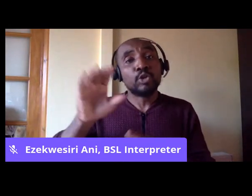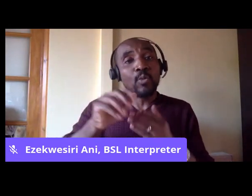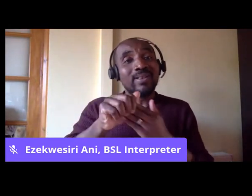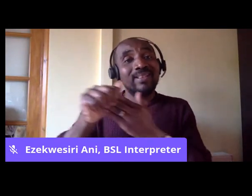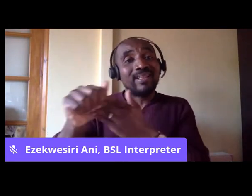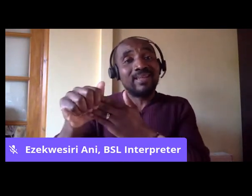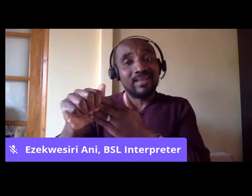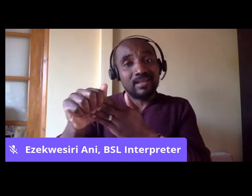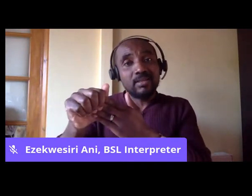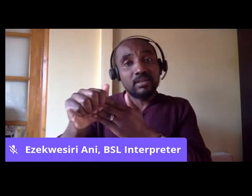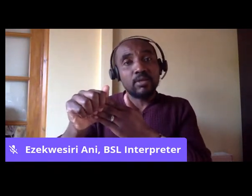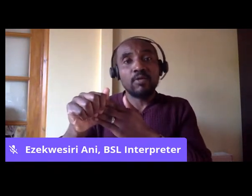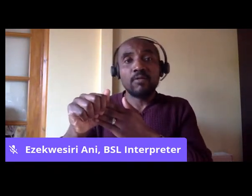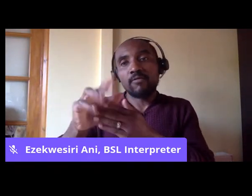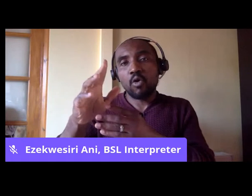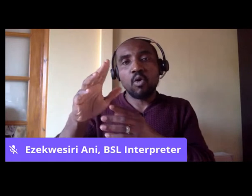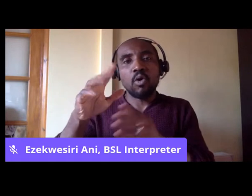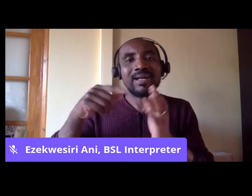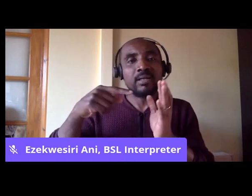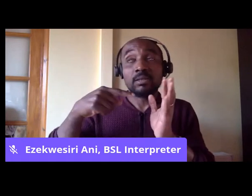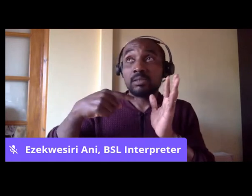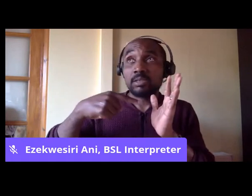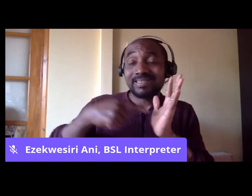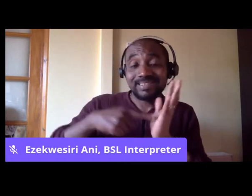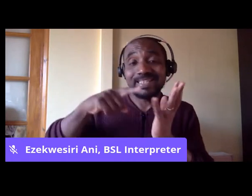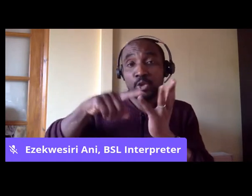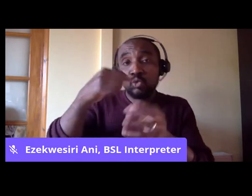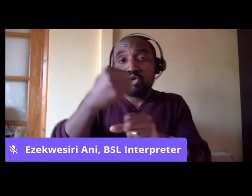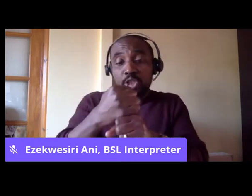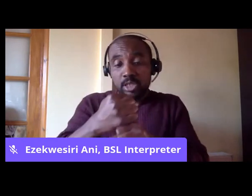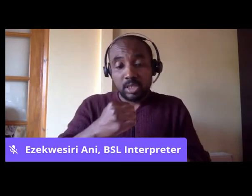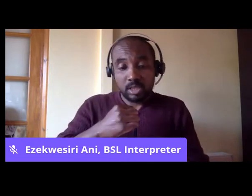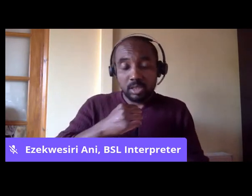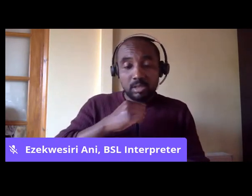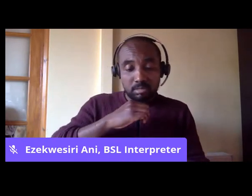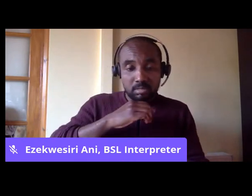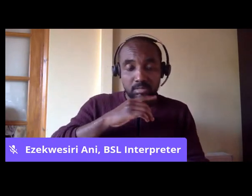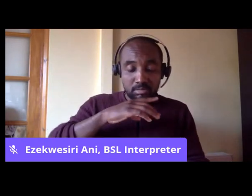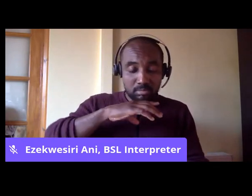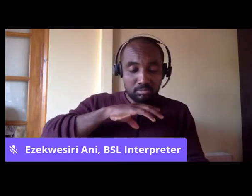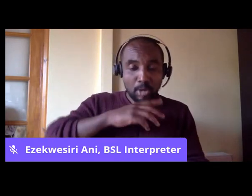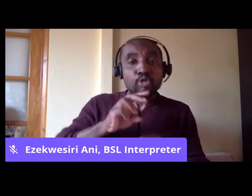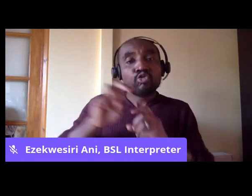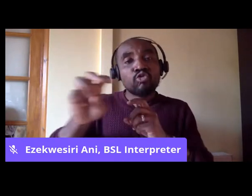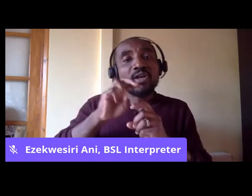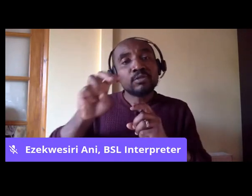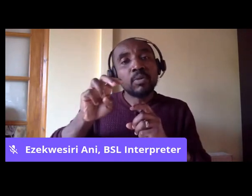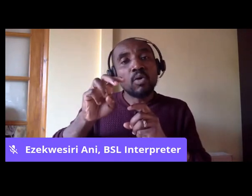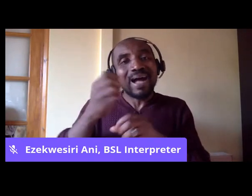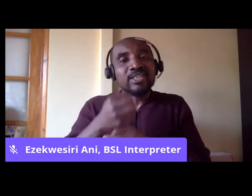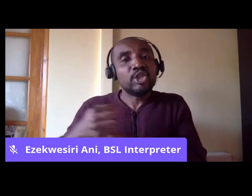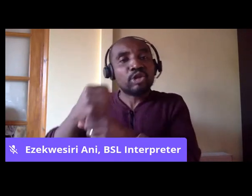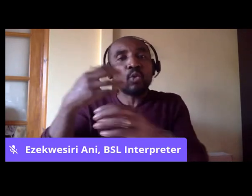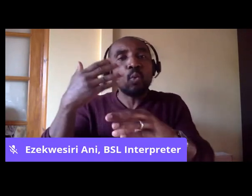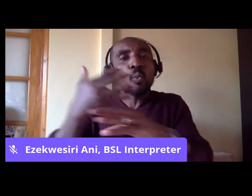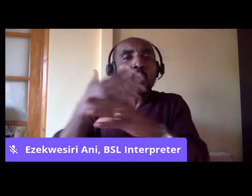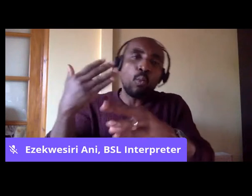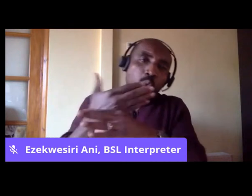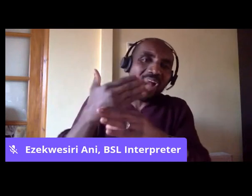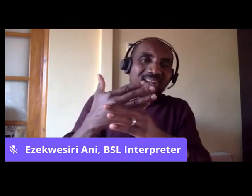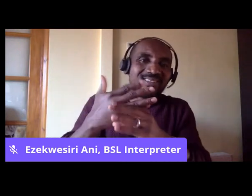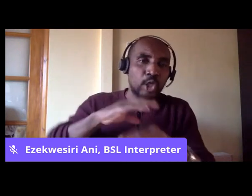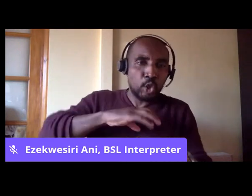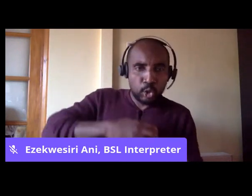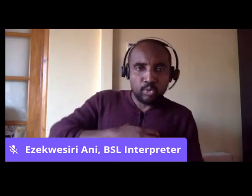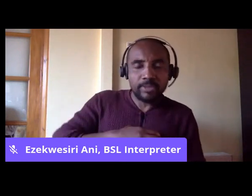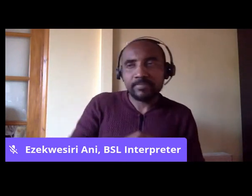Transport and General Workers Union at the time, were Christians. And they both thought that they